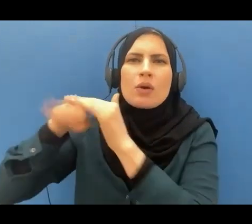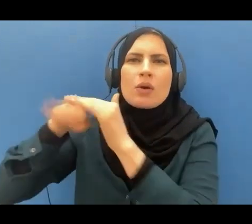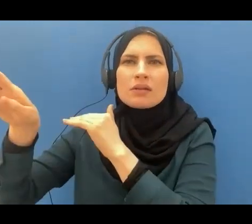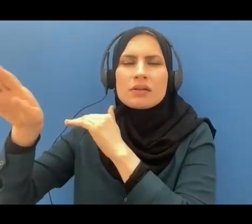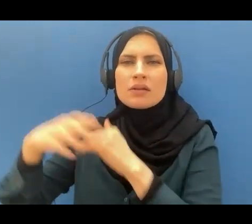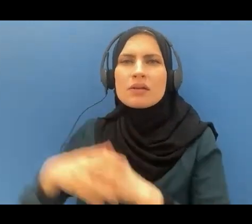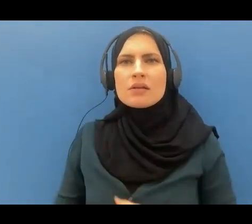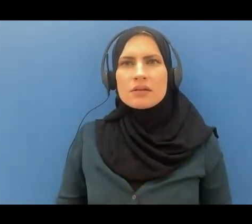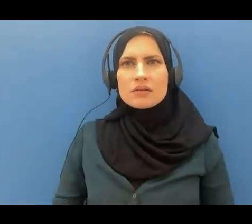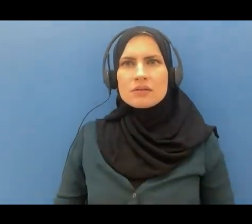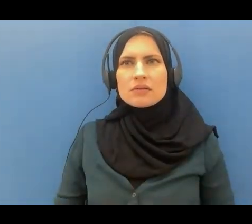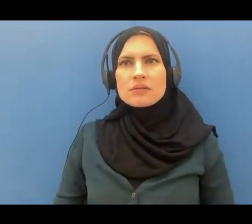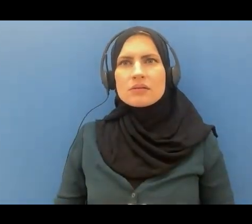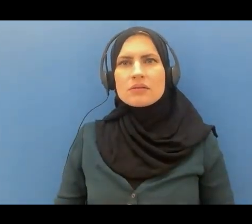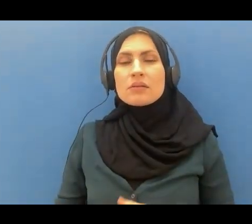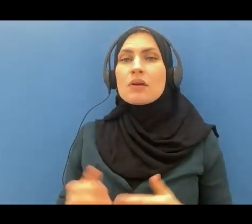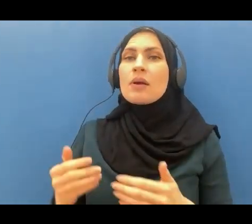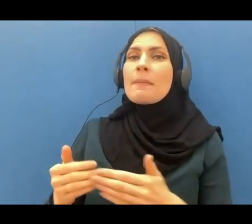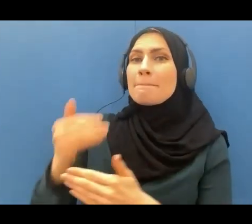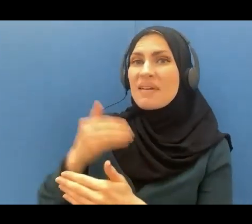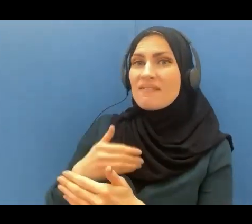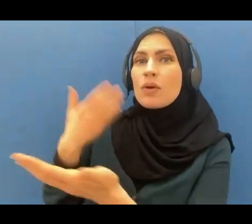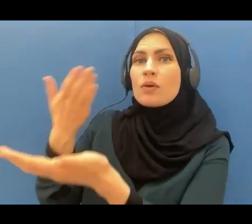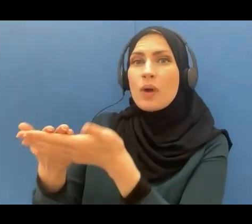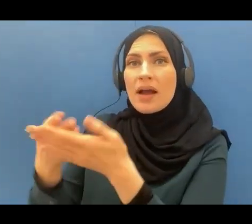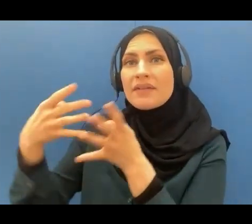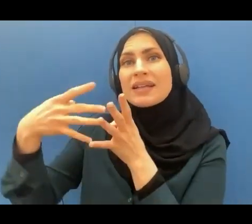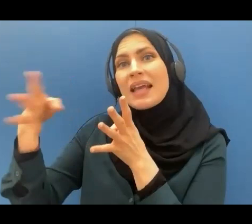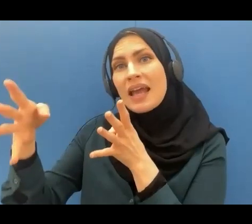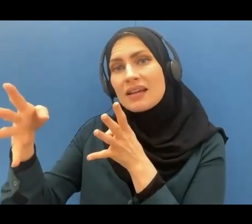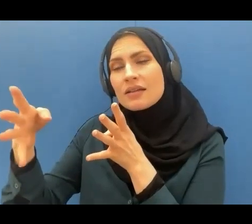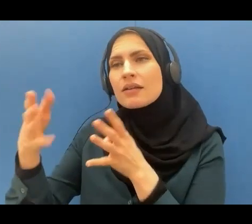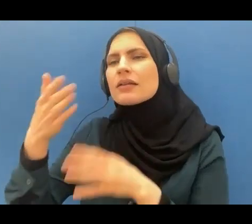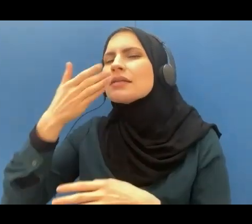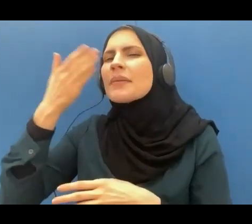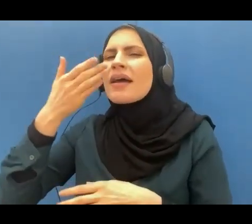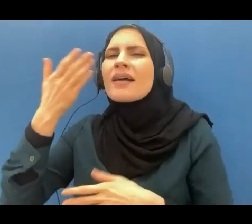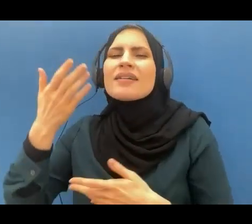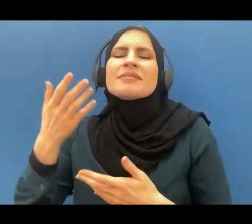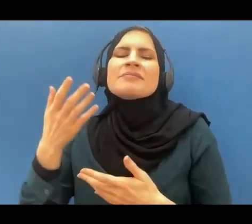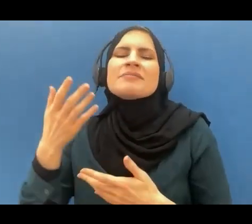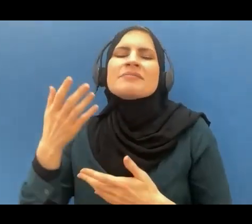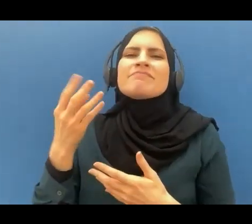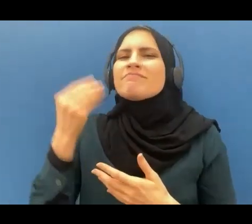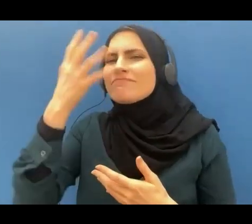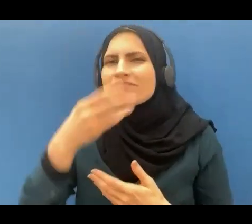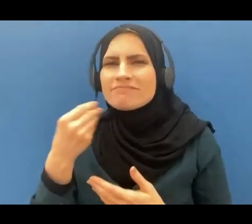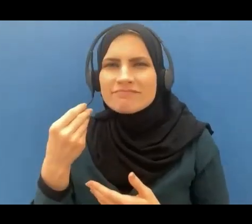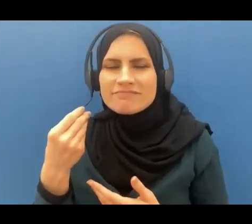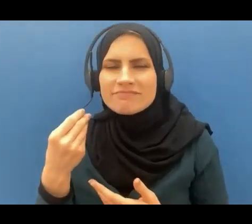so before they reach the gates they smell the good smells of paradise and the gates